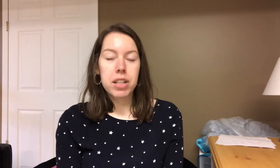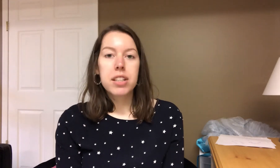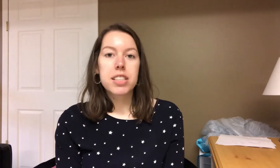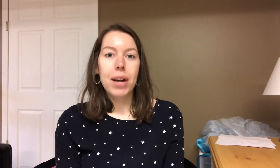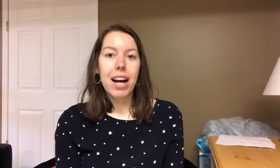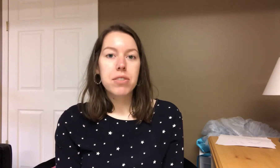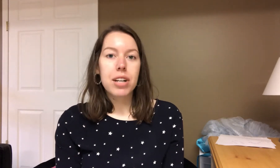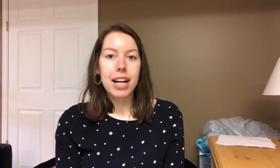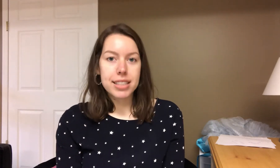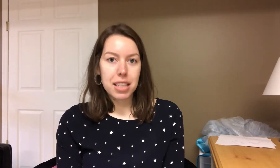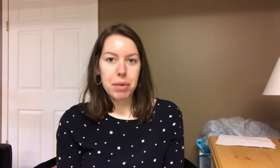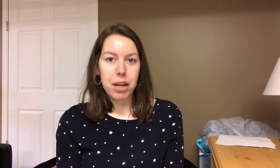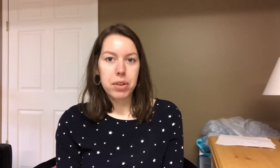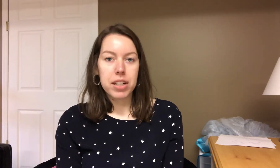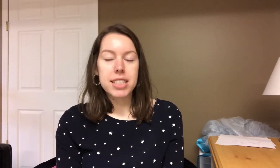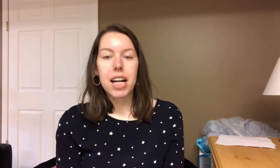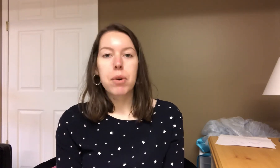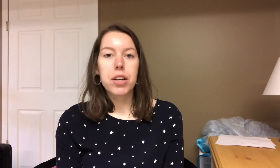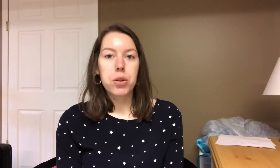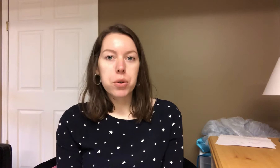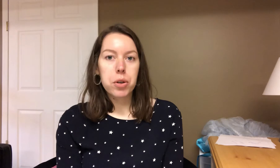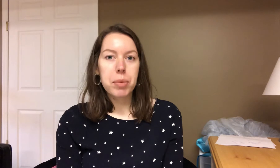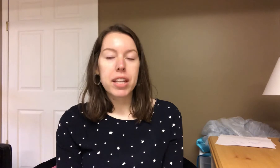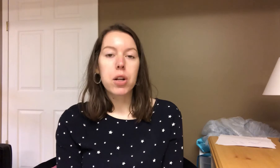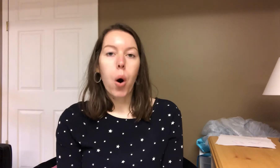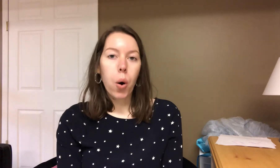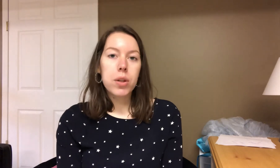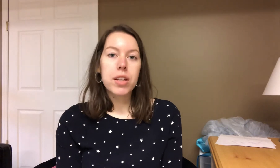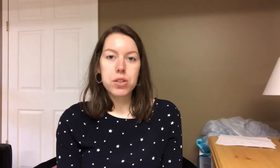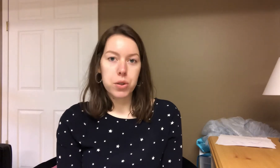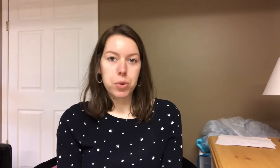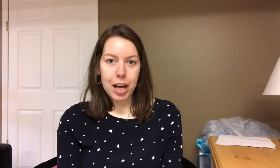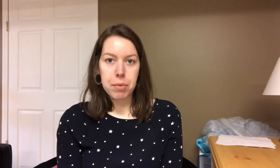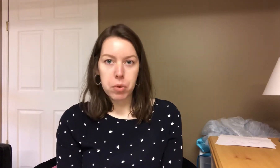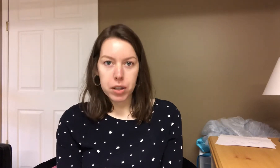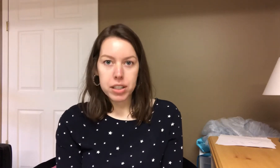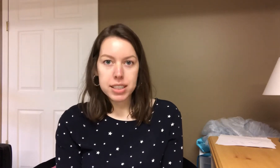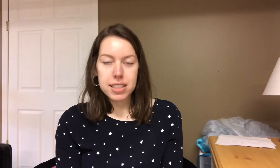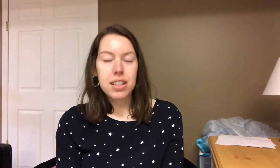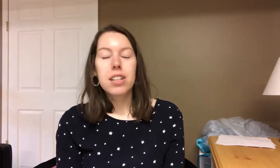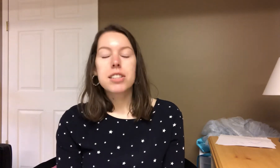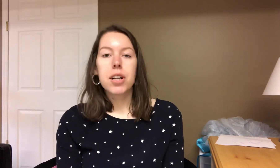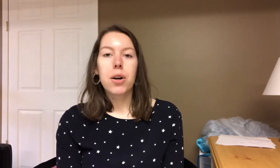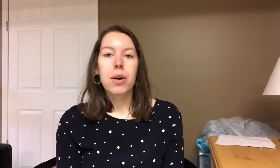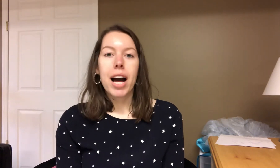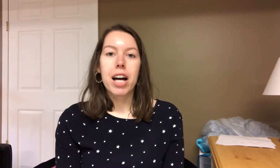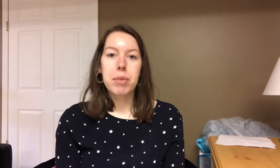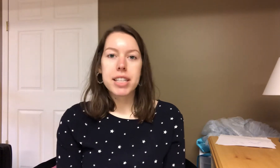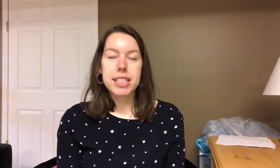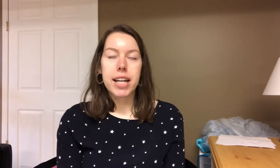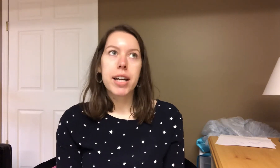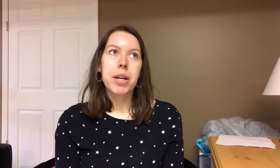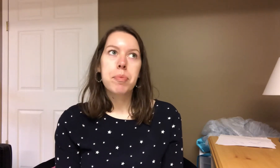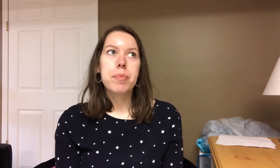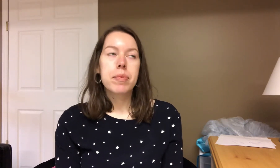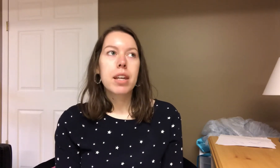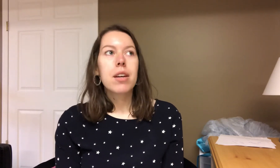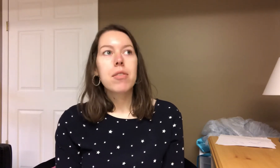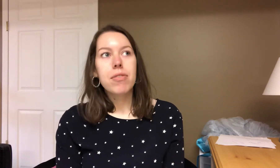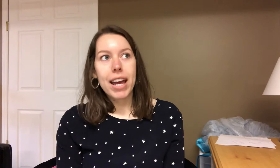So after I say my words, I want you to repeat only the two rhyming words. So I might say, fan,